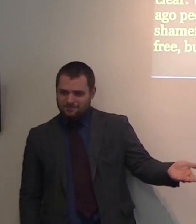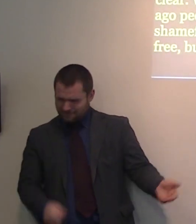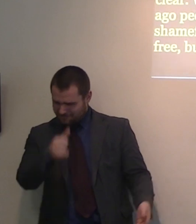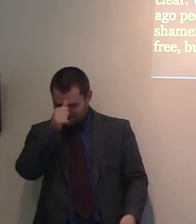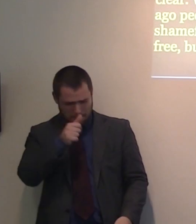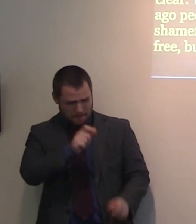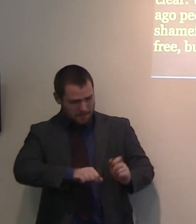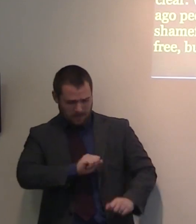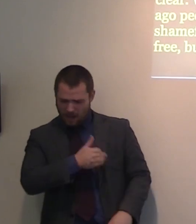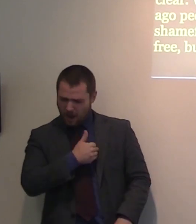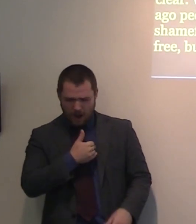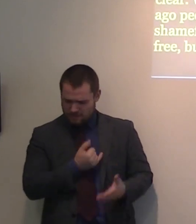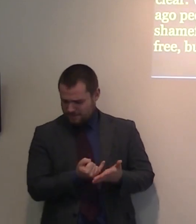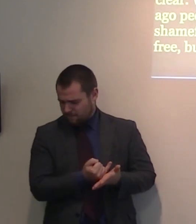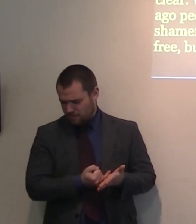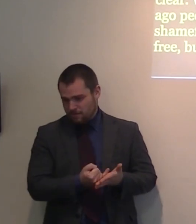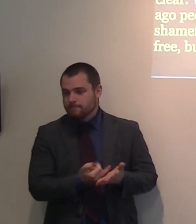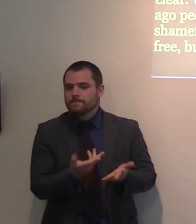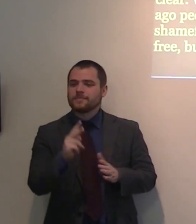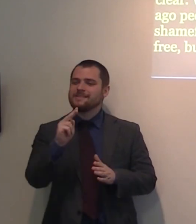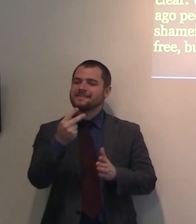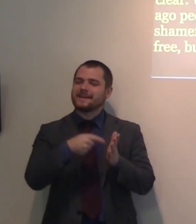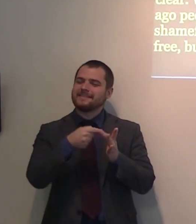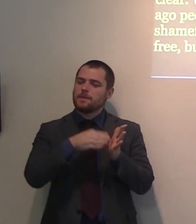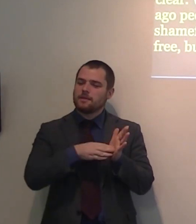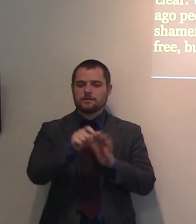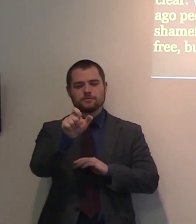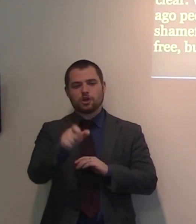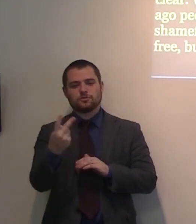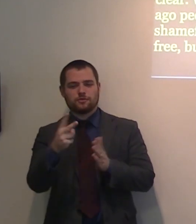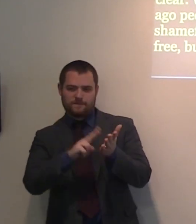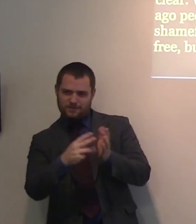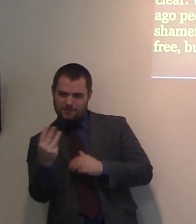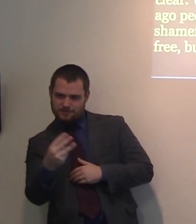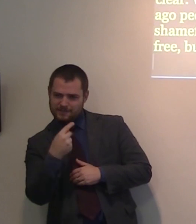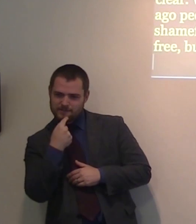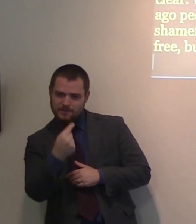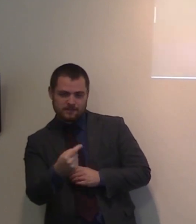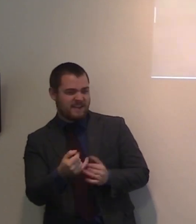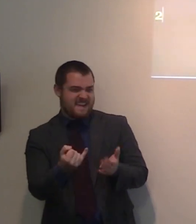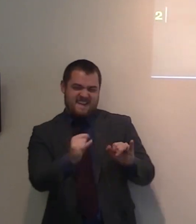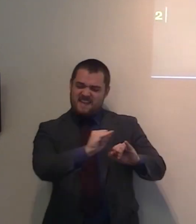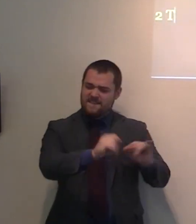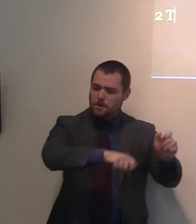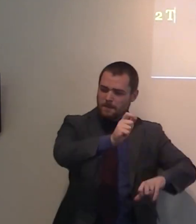2 Timothy, chapter 2, chapter 3, verse 13. But evil men and seducers shall